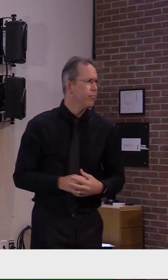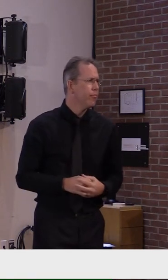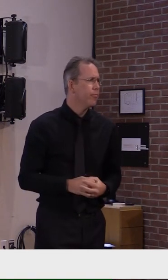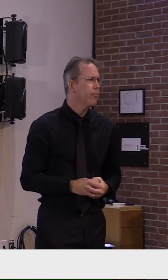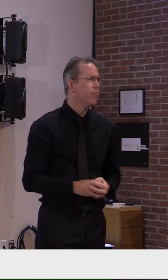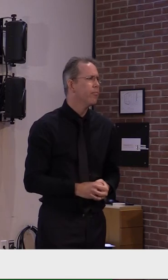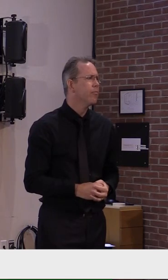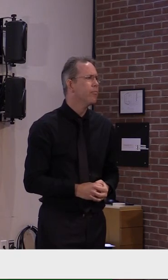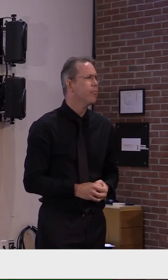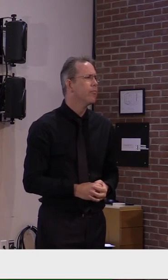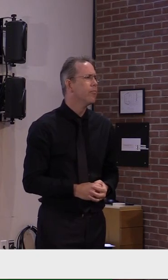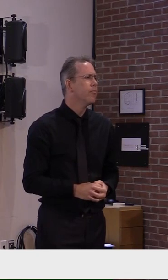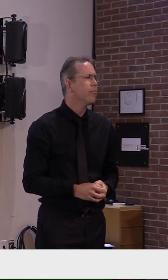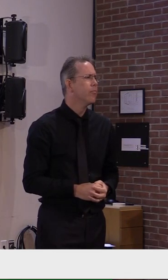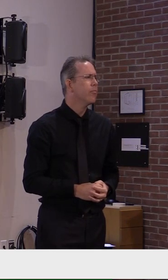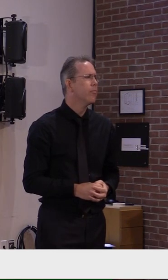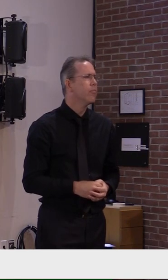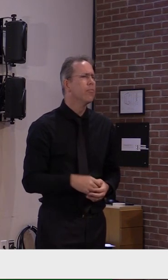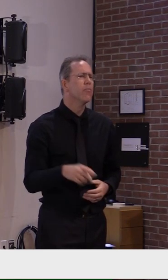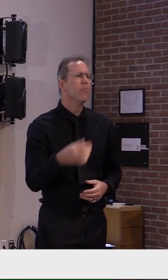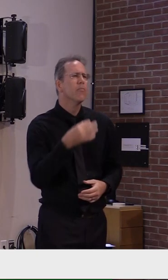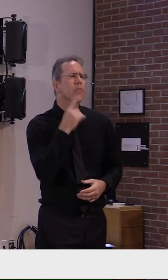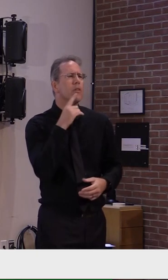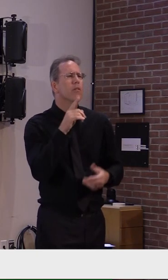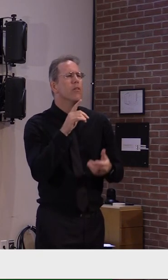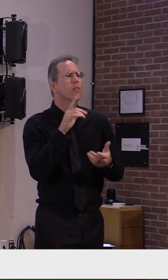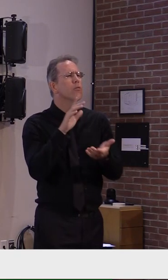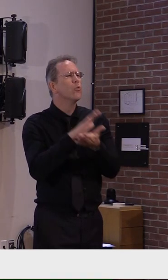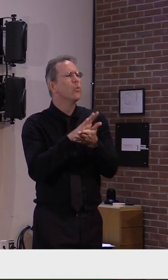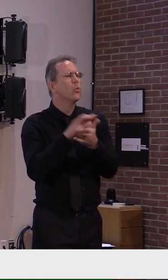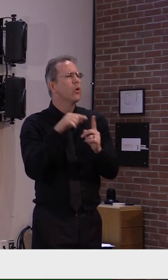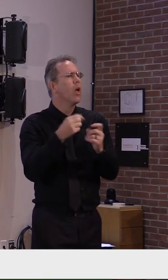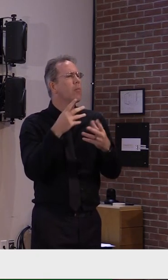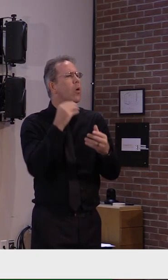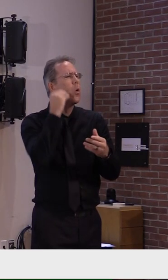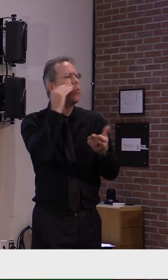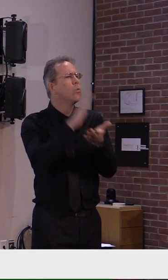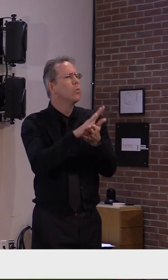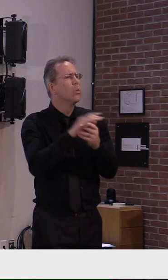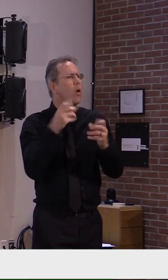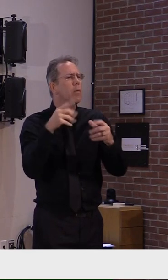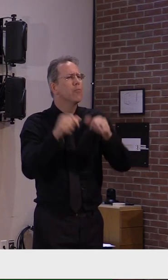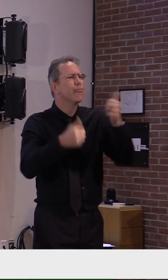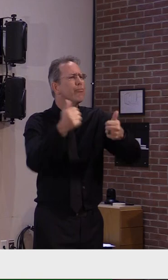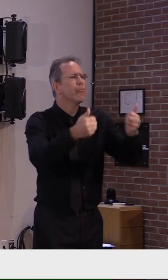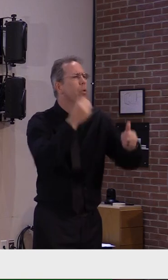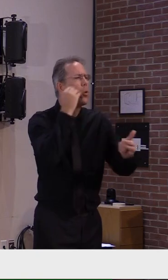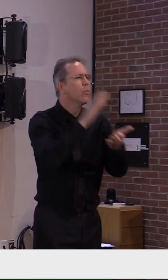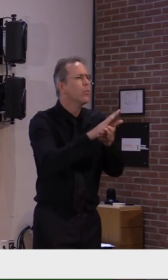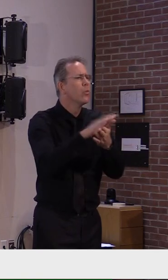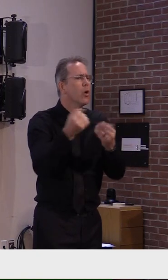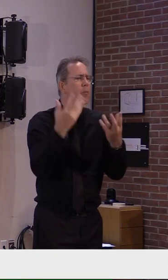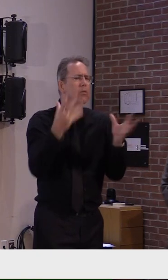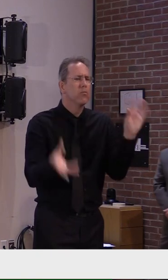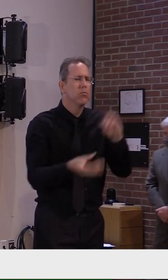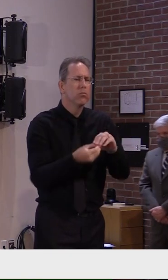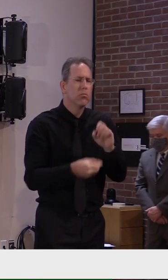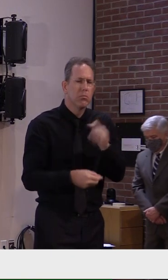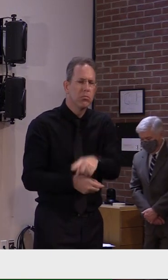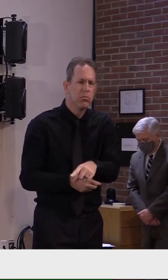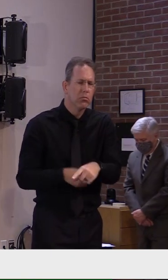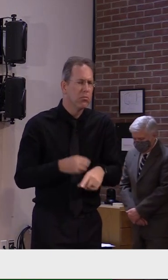uh this is secretary french uh we're still about 100 percent increased over the prior year i believe we're up to about 4 000 at this point